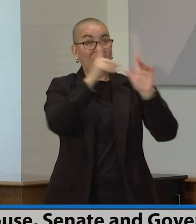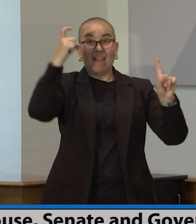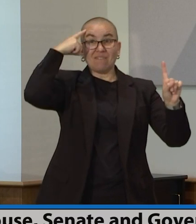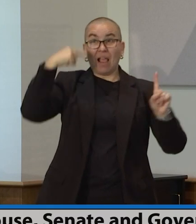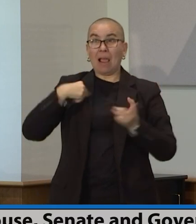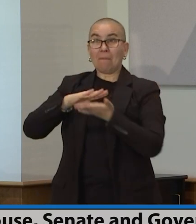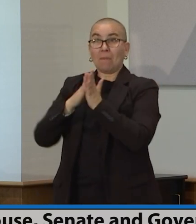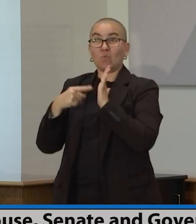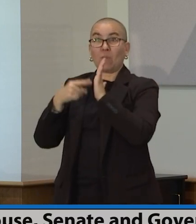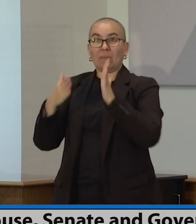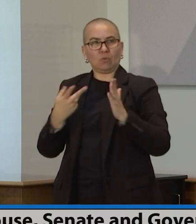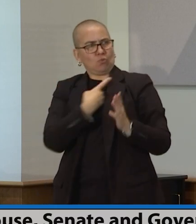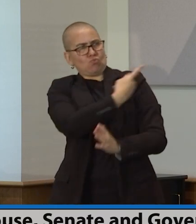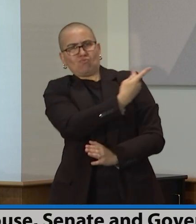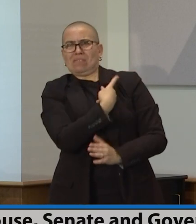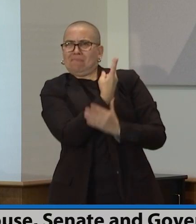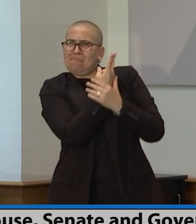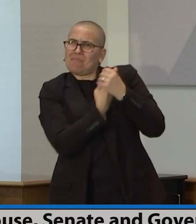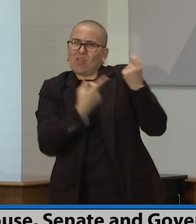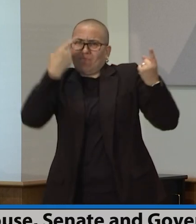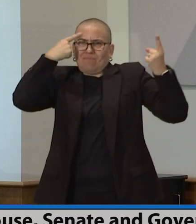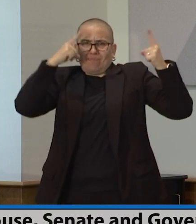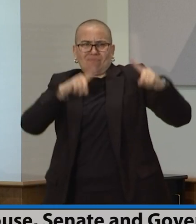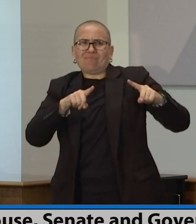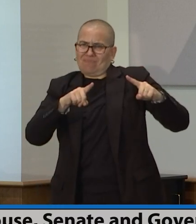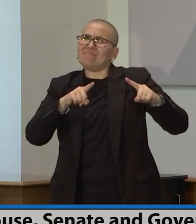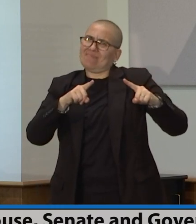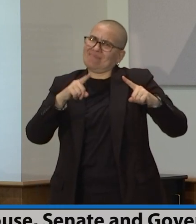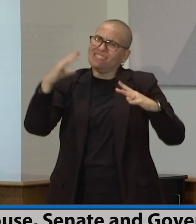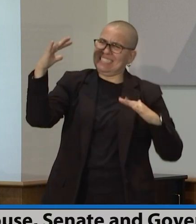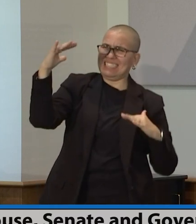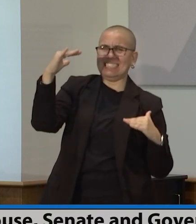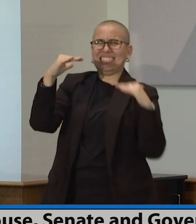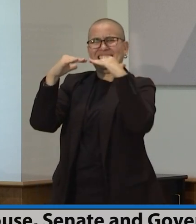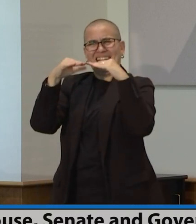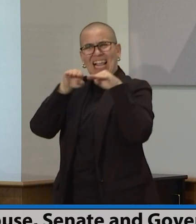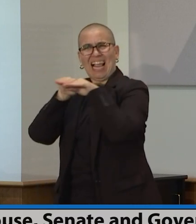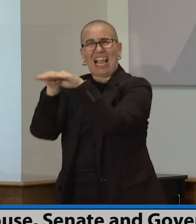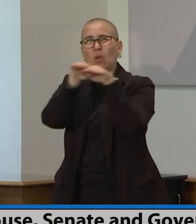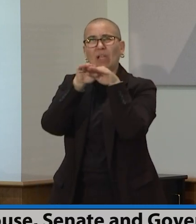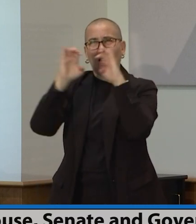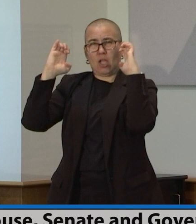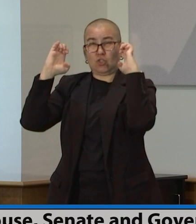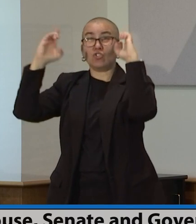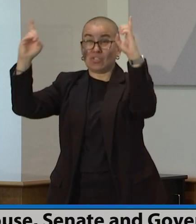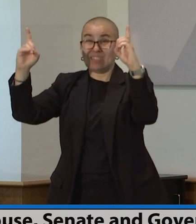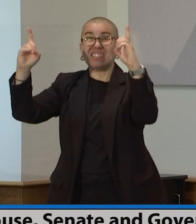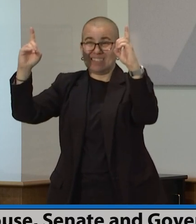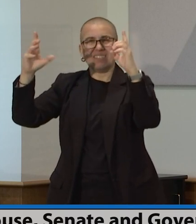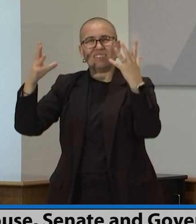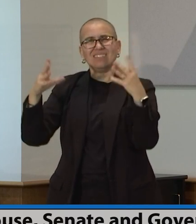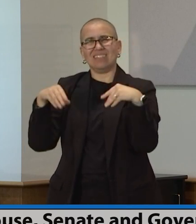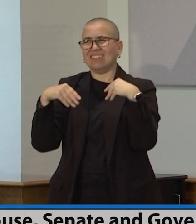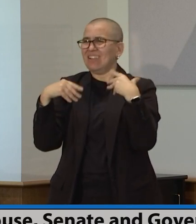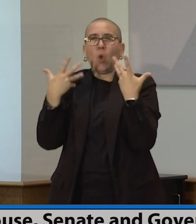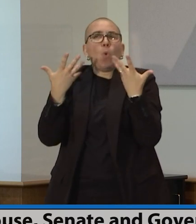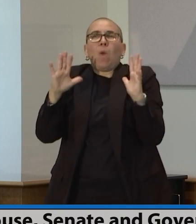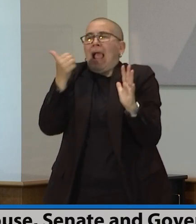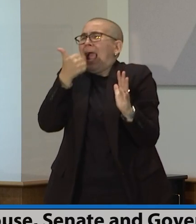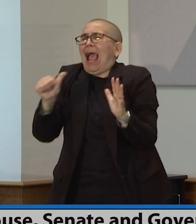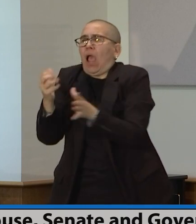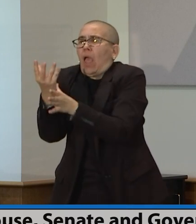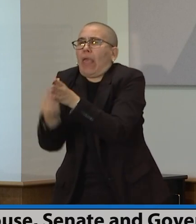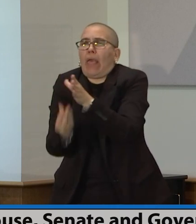the opportunity gap in Minnesota's educational system. We have the resources to take a